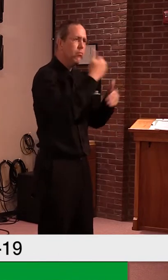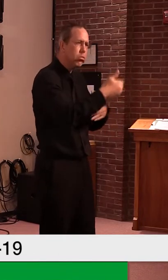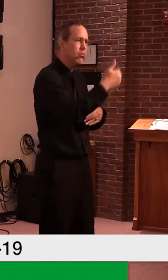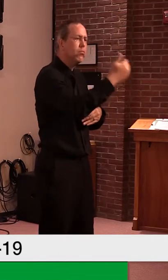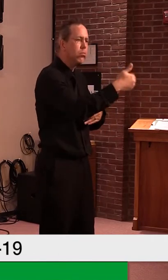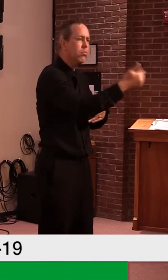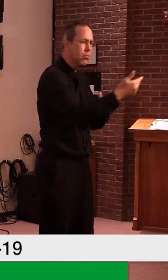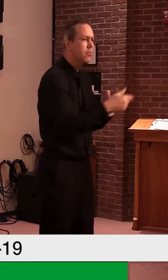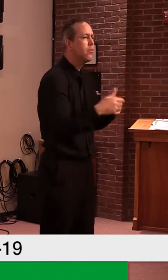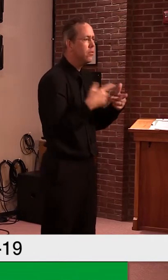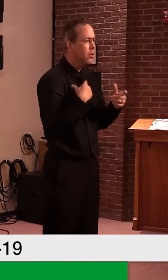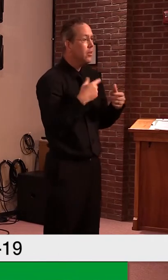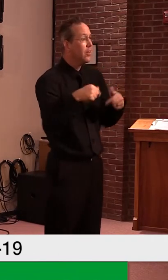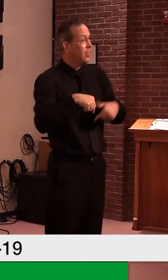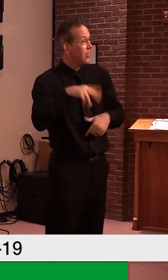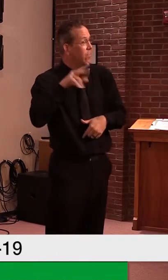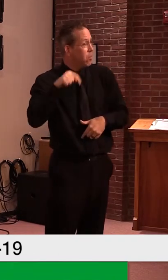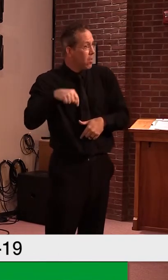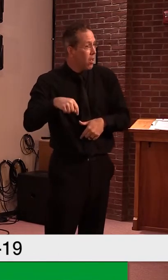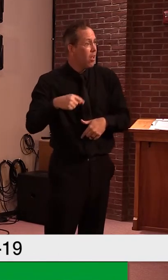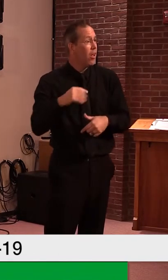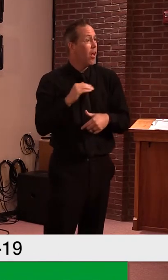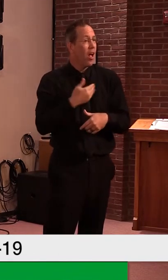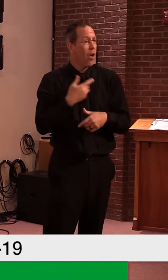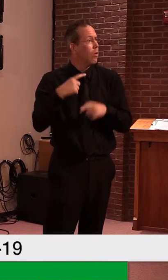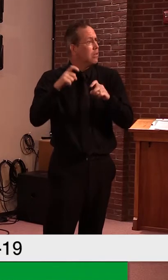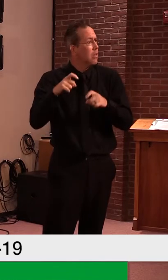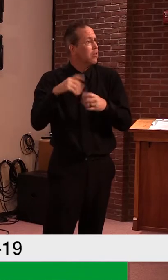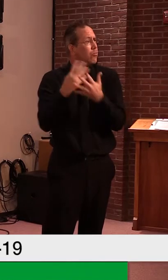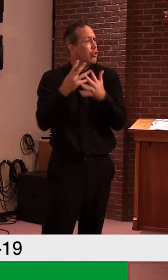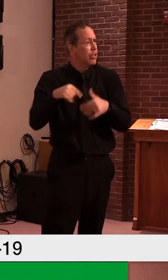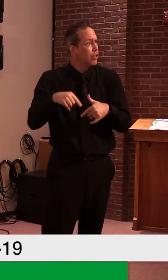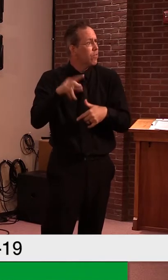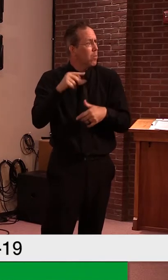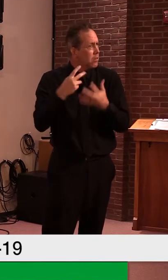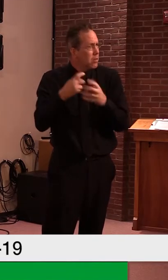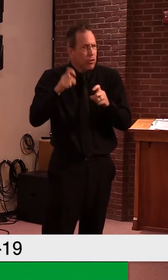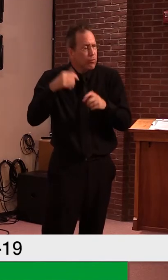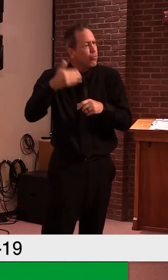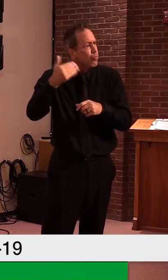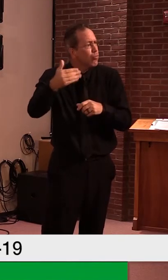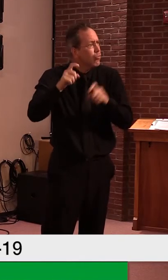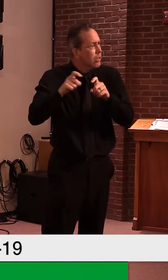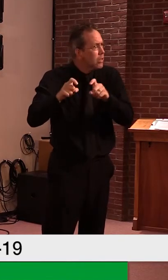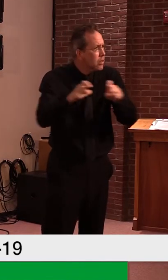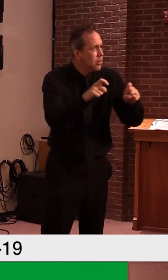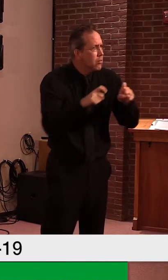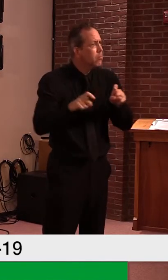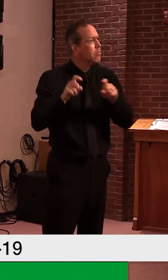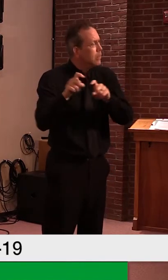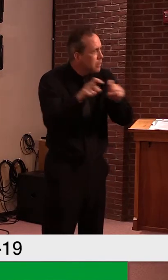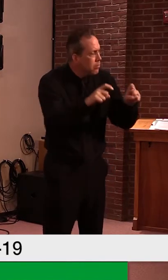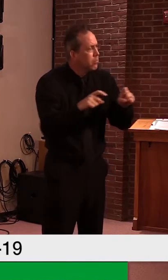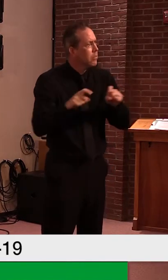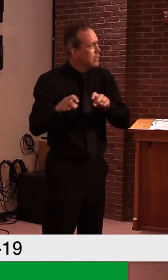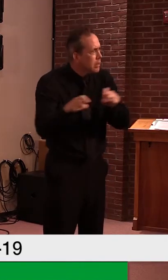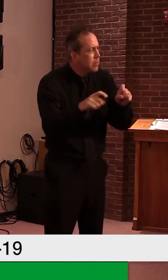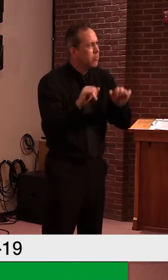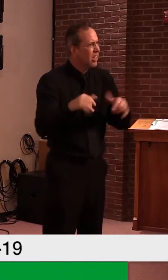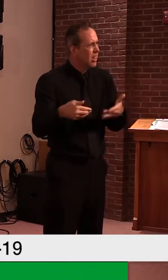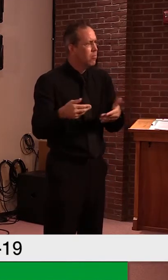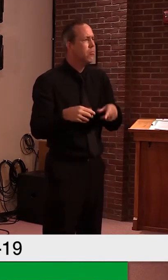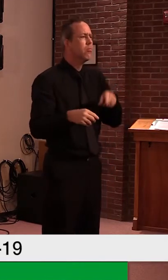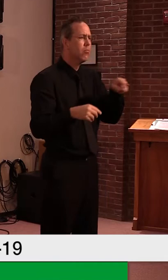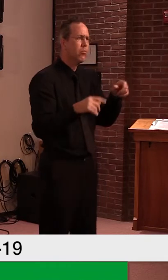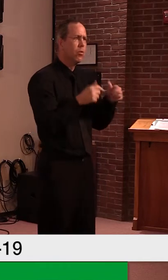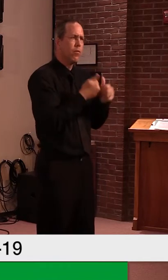have a rotating basis where we test one facility a week. Um, we want course, uh, core civic to be in that rotation so